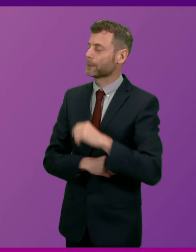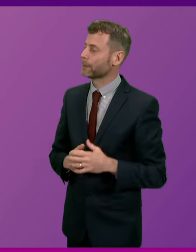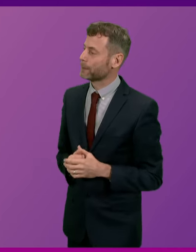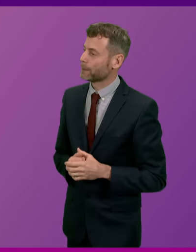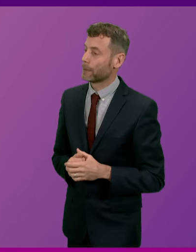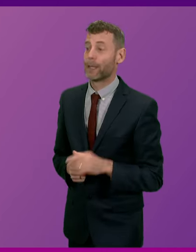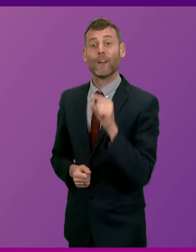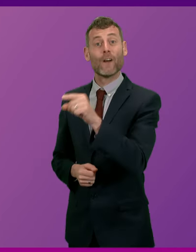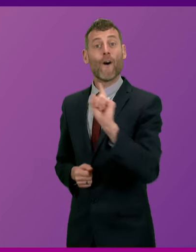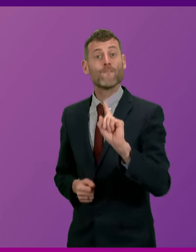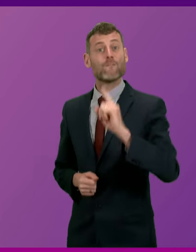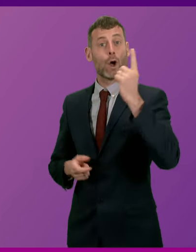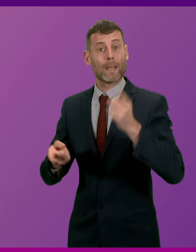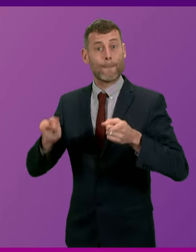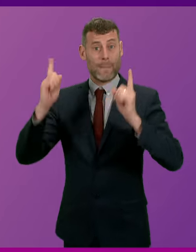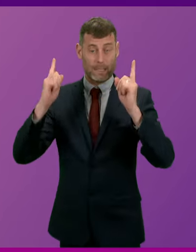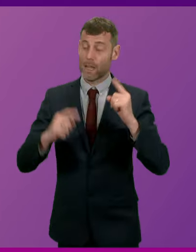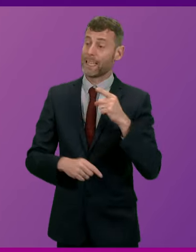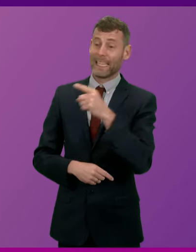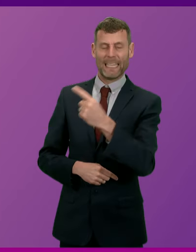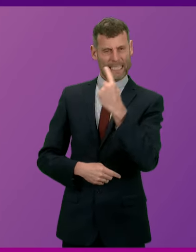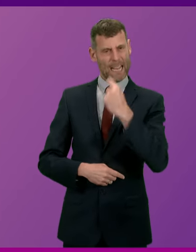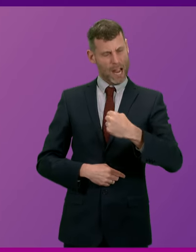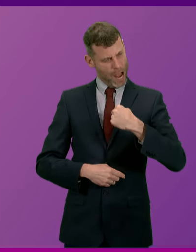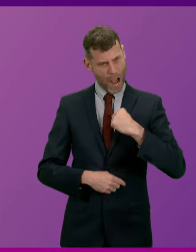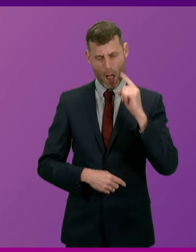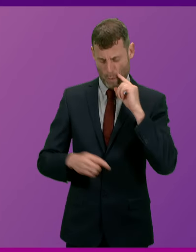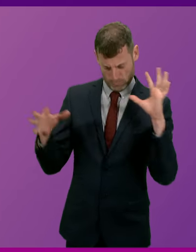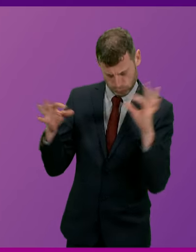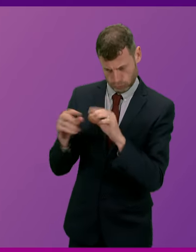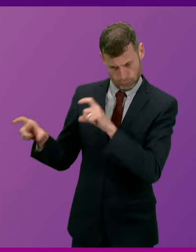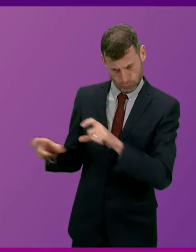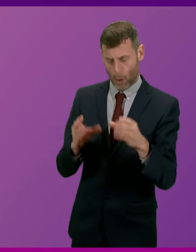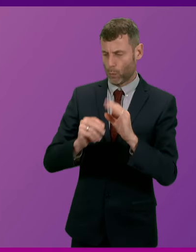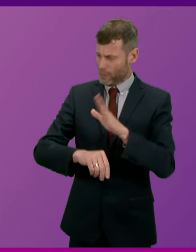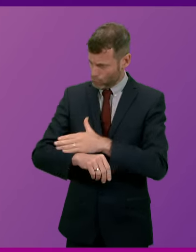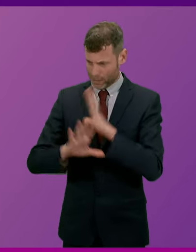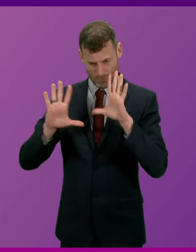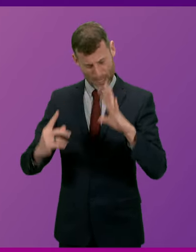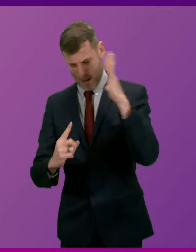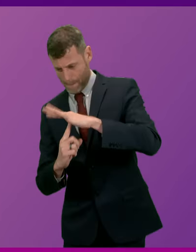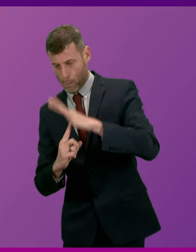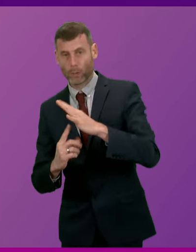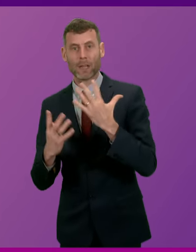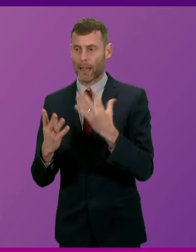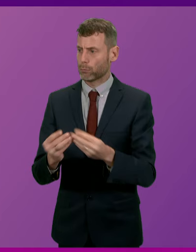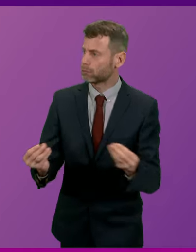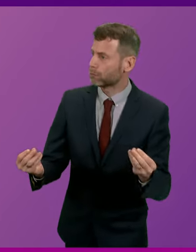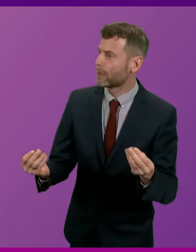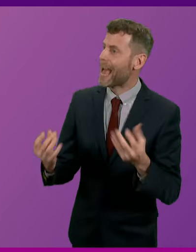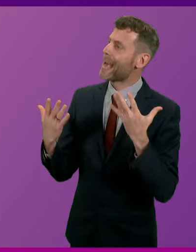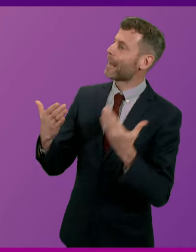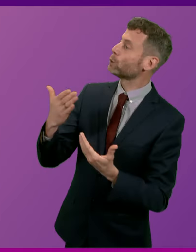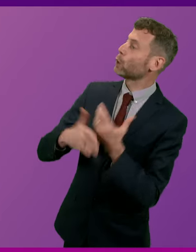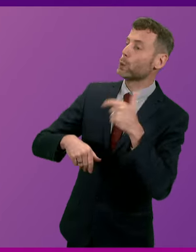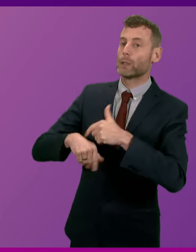He has abandoned the platform he stood on. He claims it's now a new beginning. But really, it's the